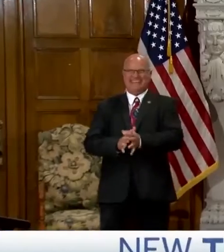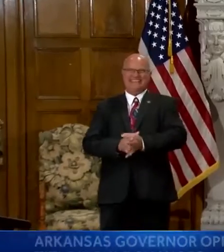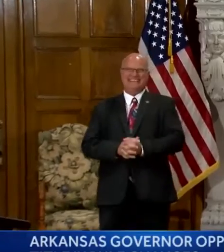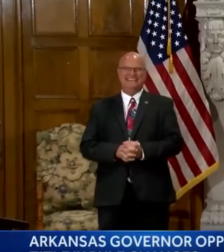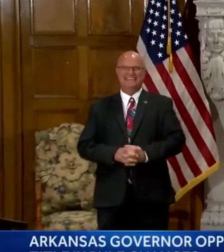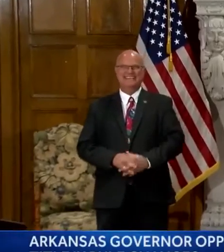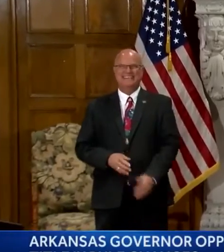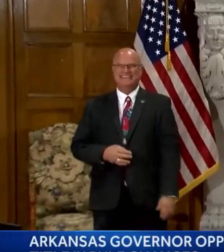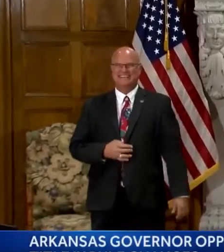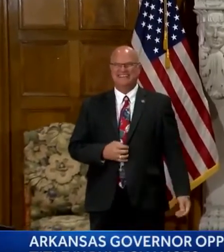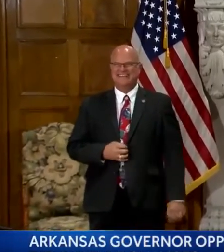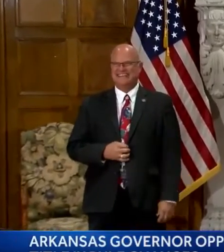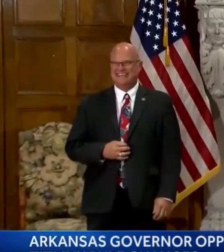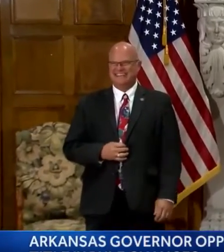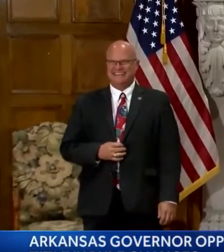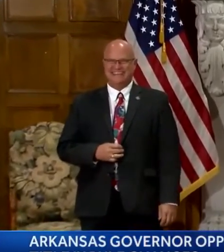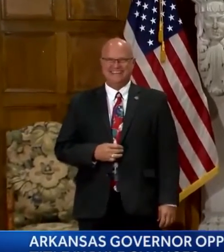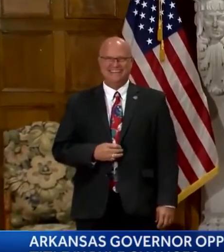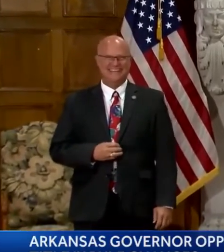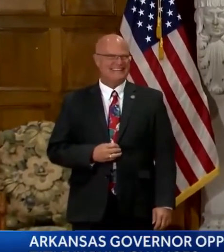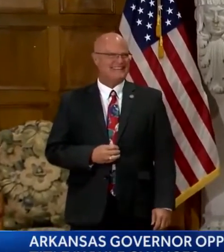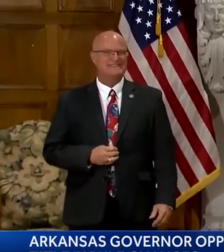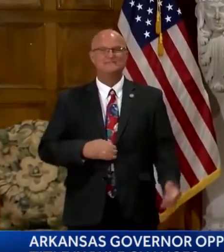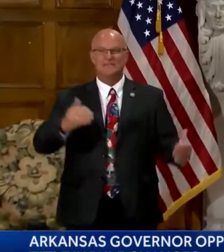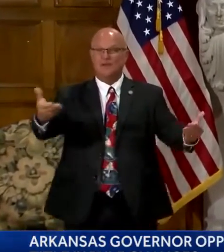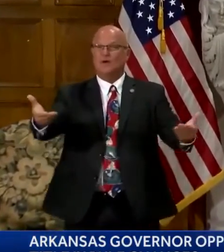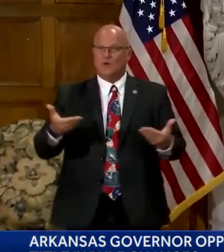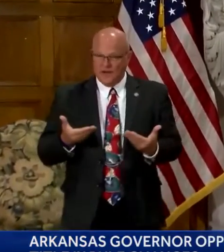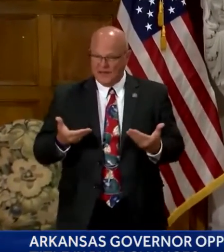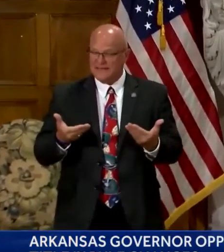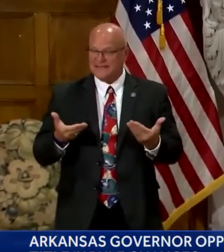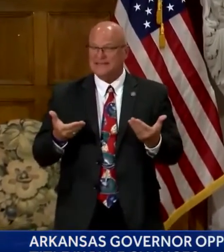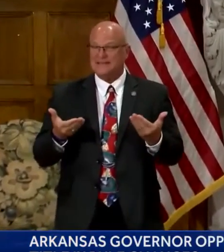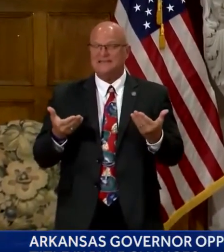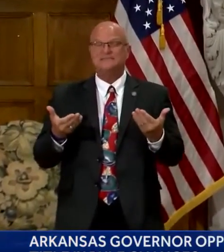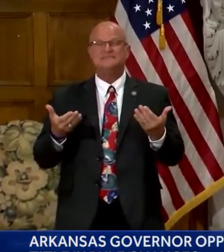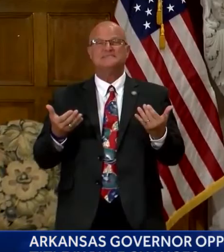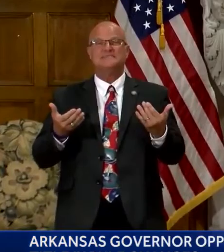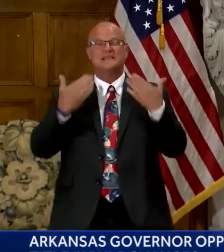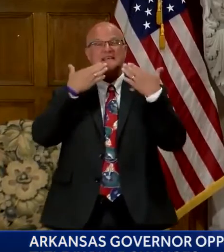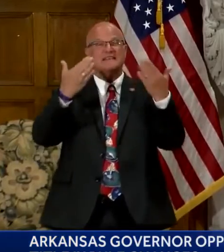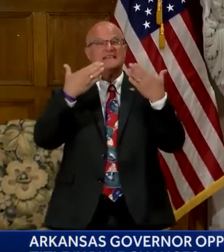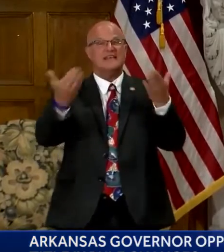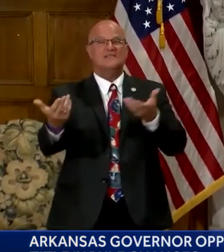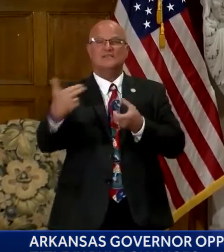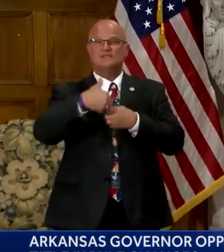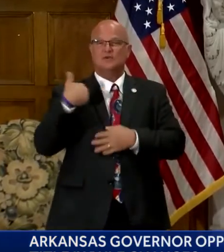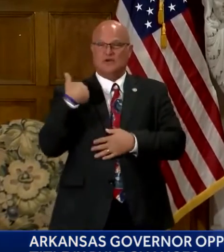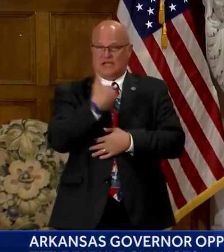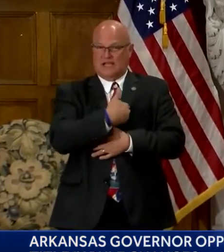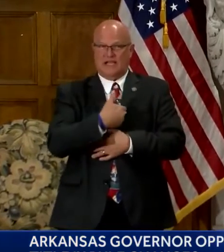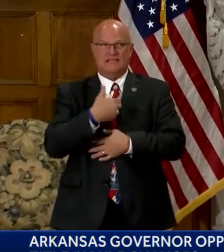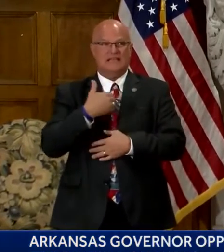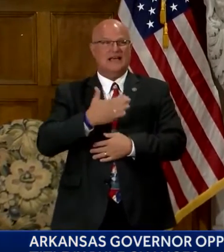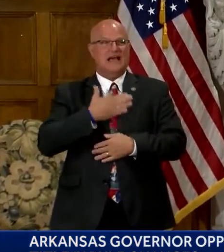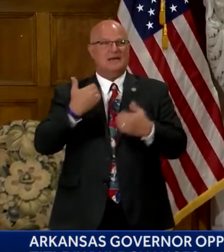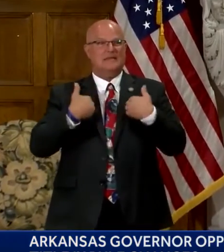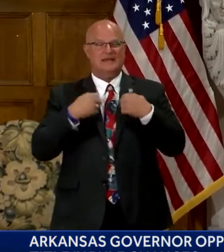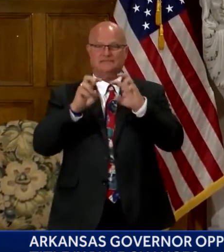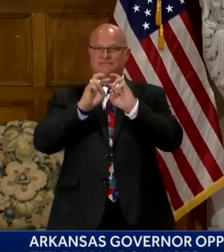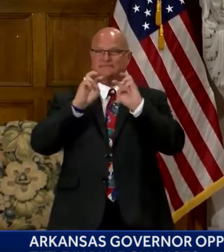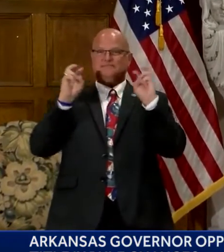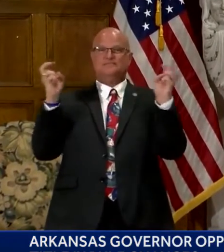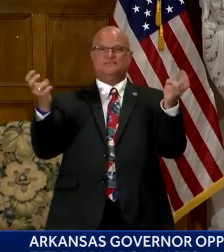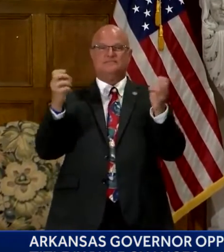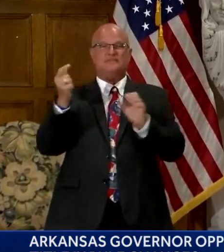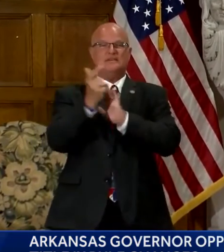As part of the federal civil rights law in the United States that was enacted as part of the education amendments in 1972, Governor Asa